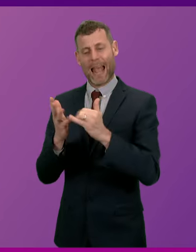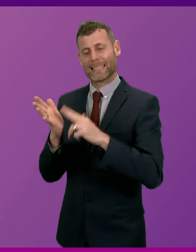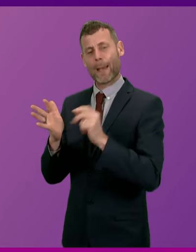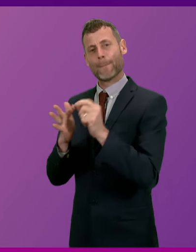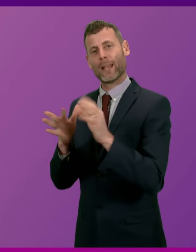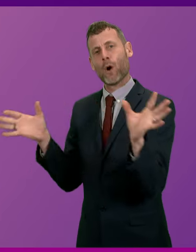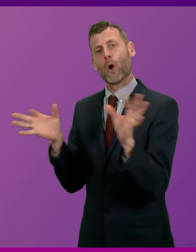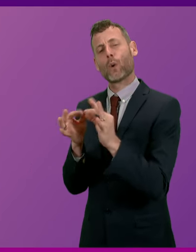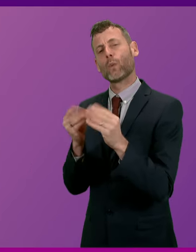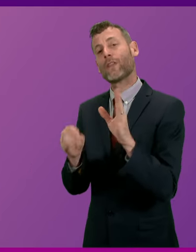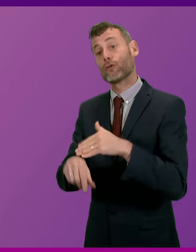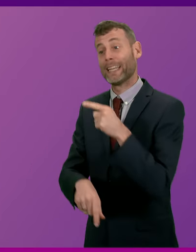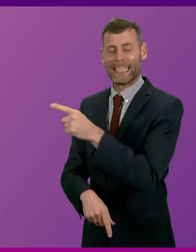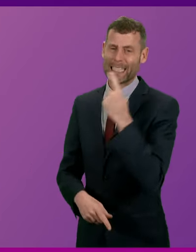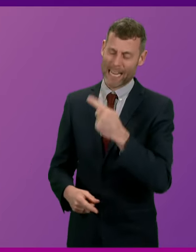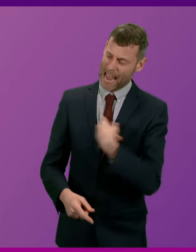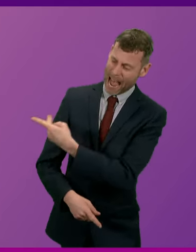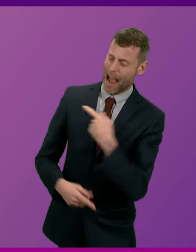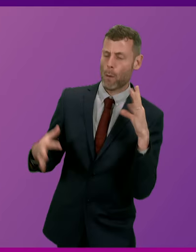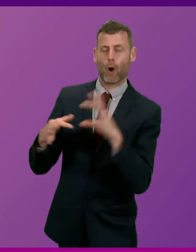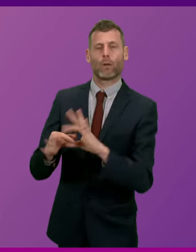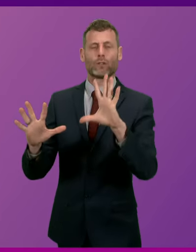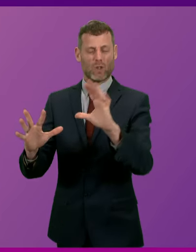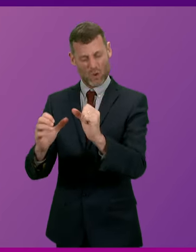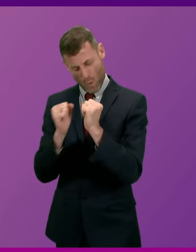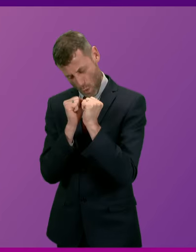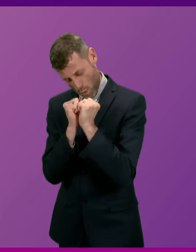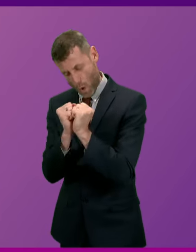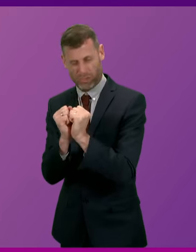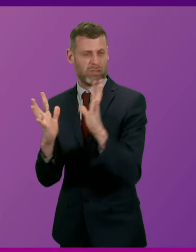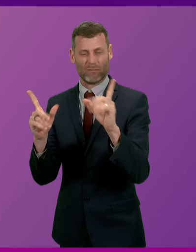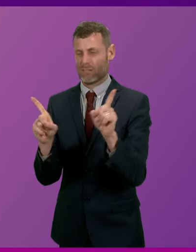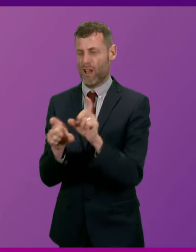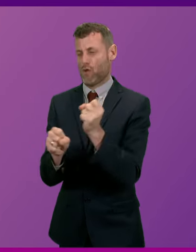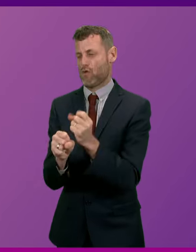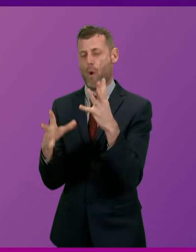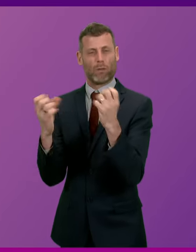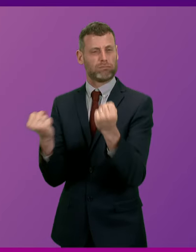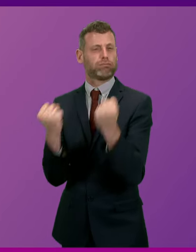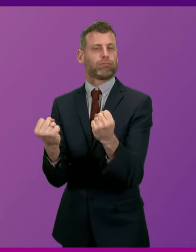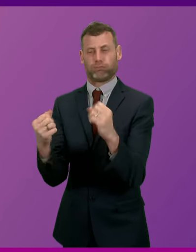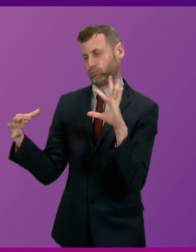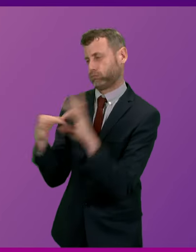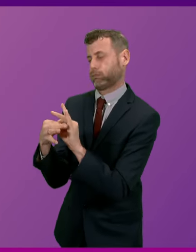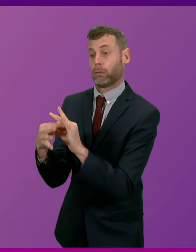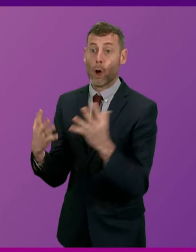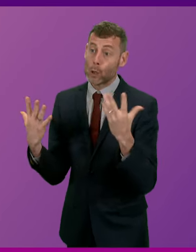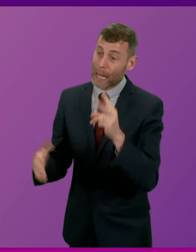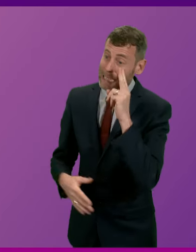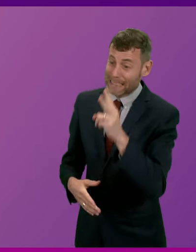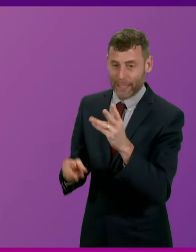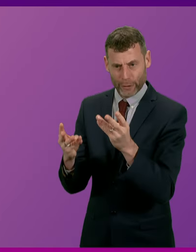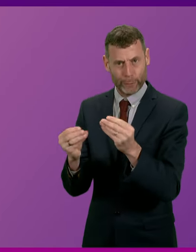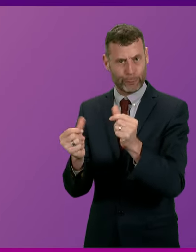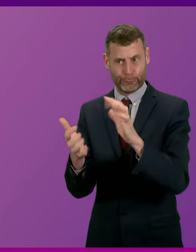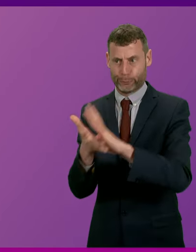the Greens. He described it as worth its weight in gold. Today it's turned to dust.